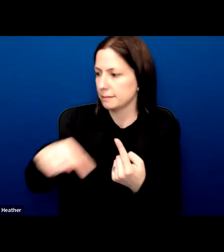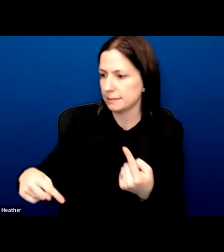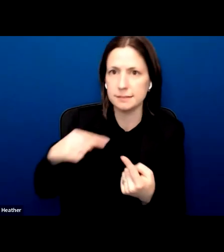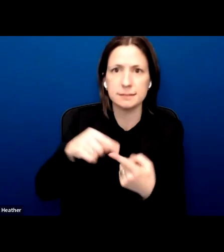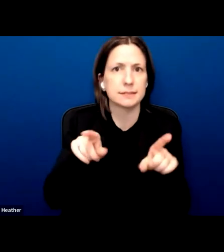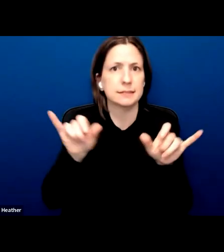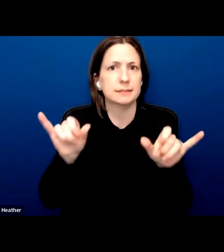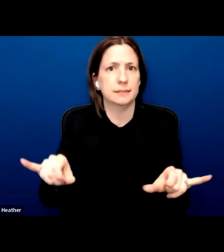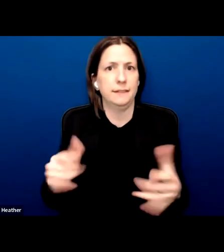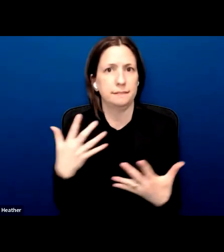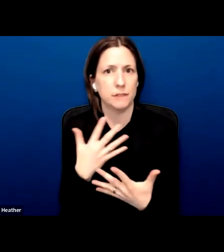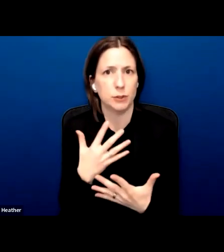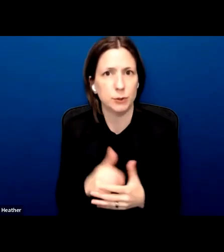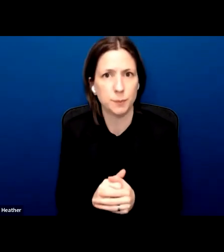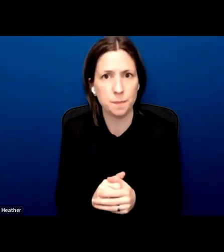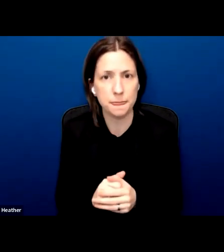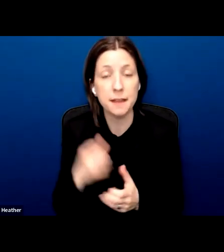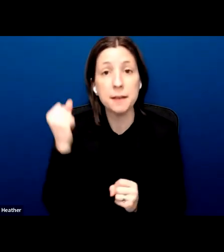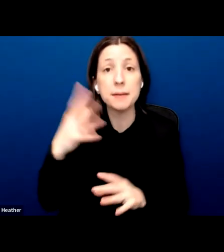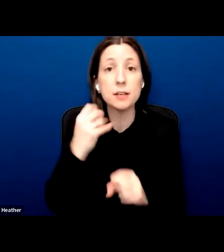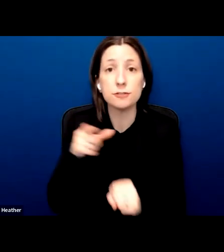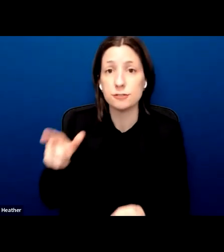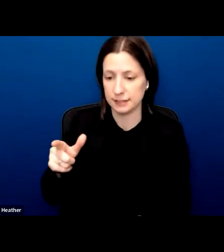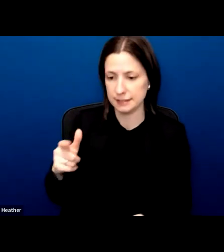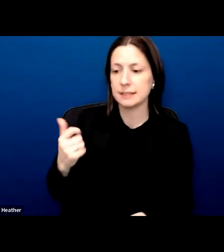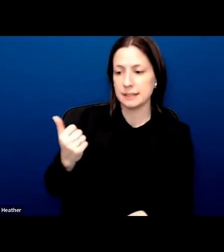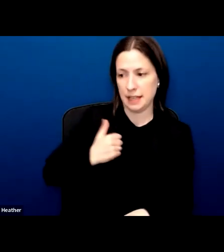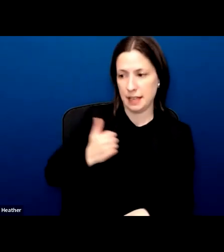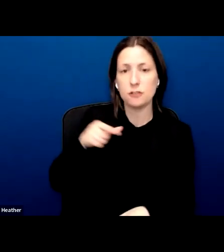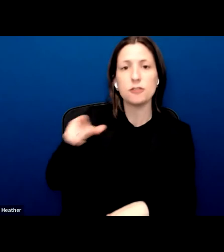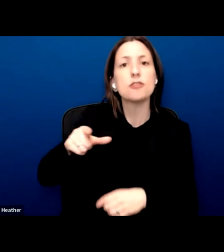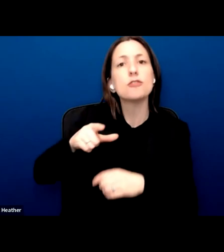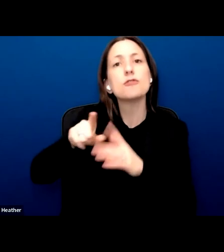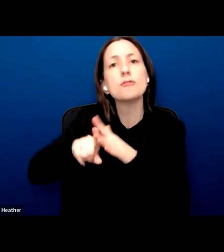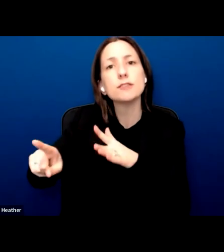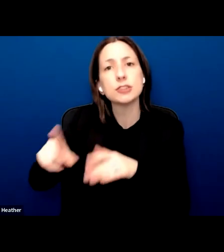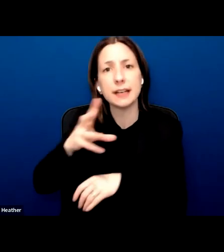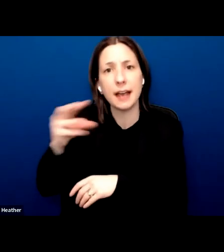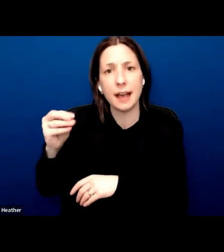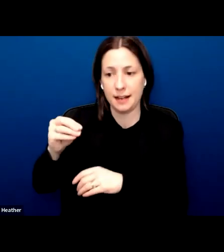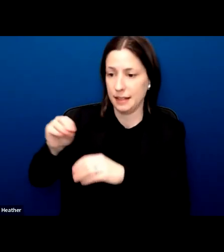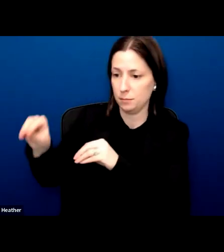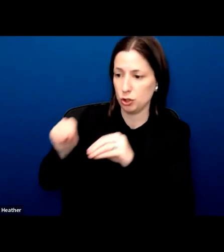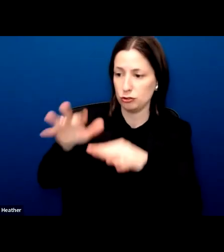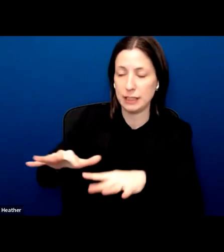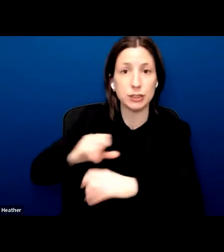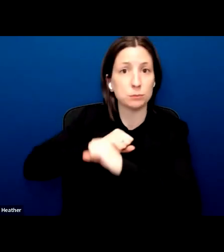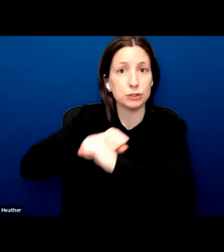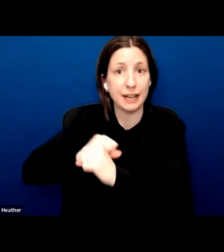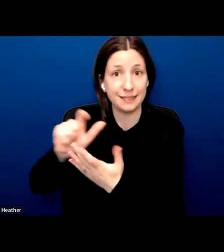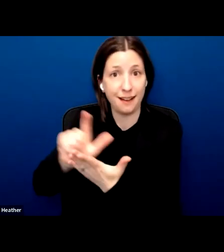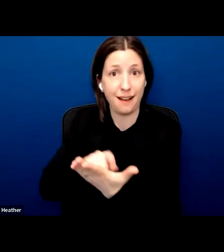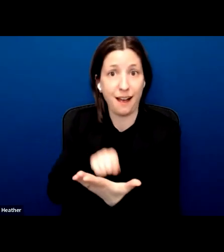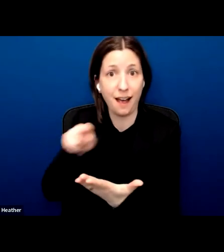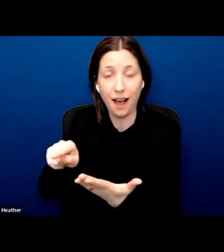For years, Canada's Immigration and Refugee Protection Act has been amended to remove the humanitarian lens to refugee protection and